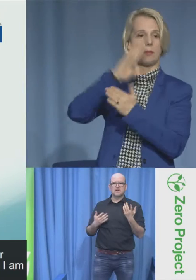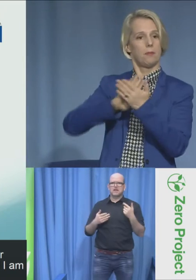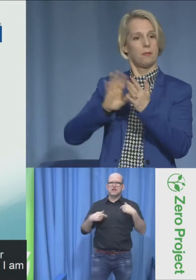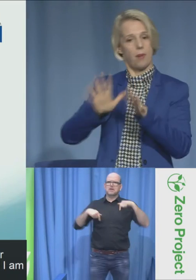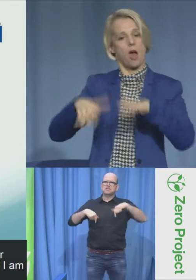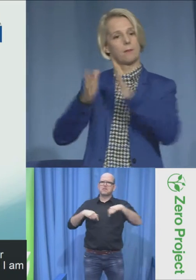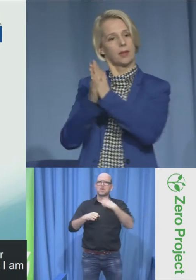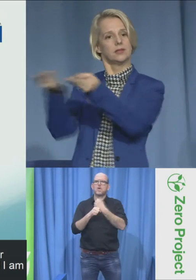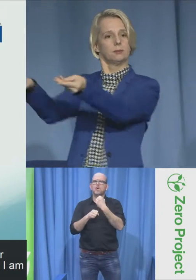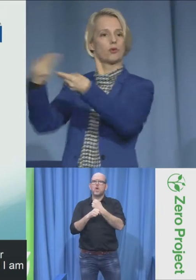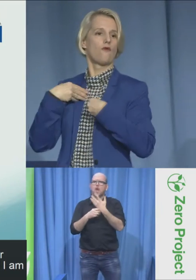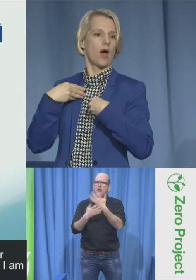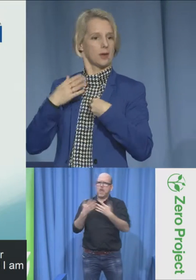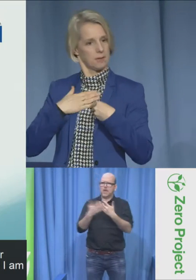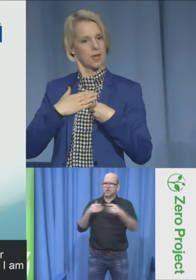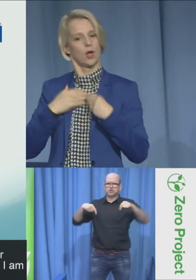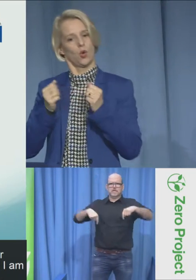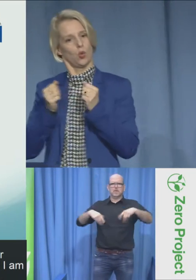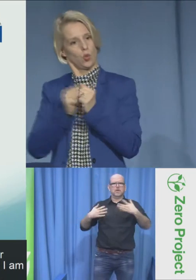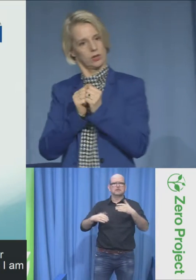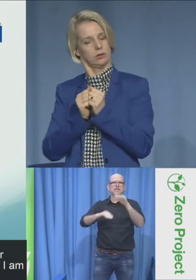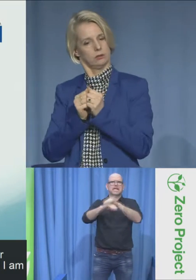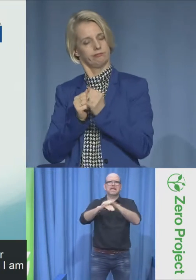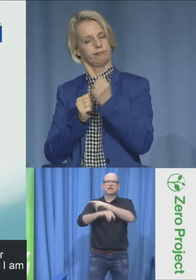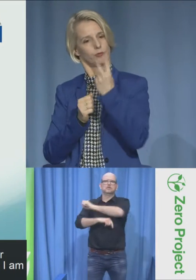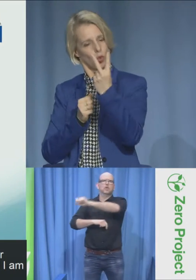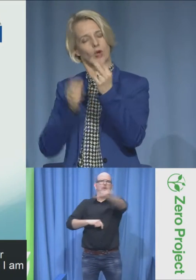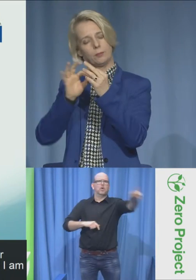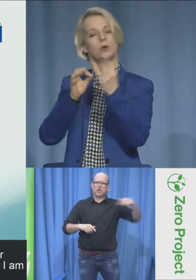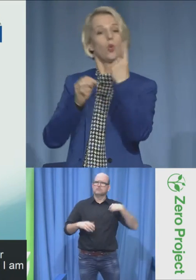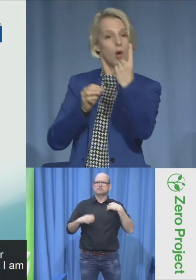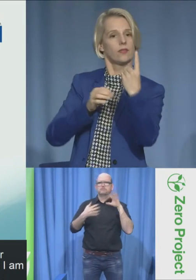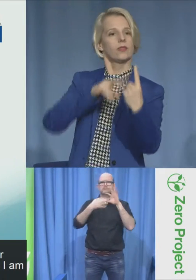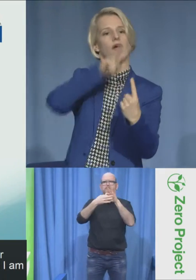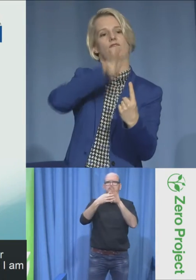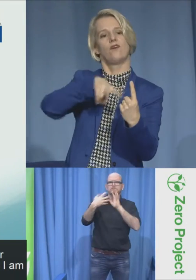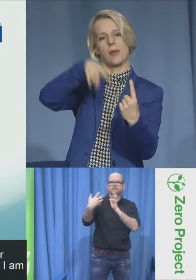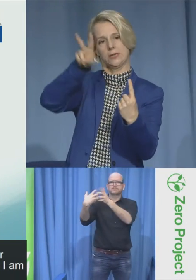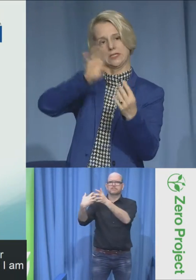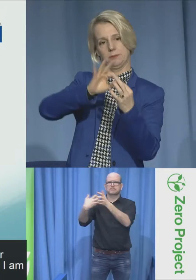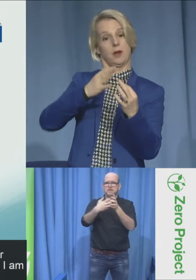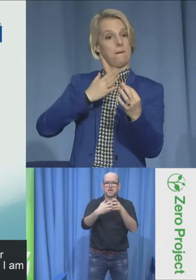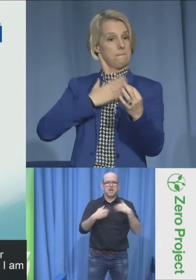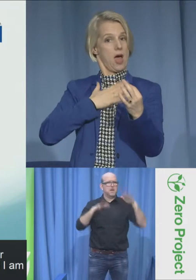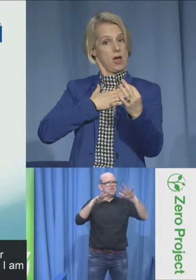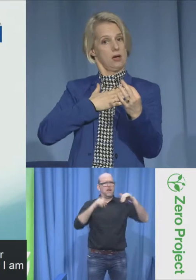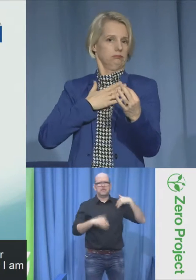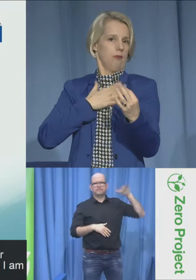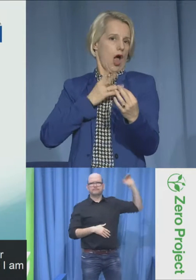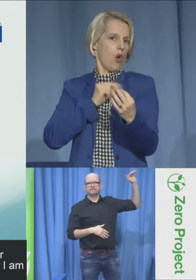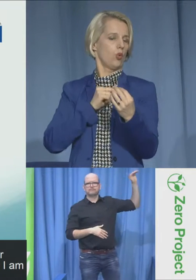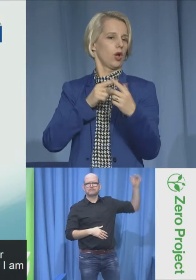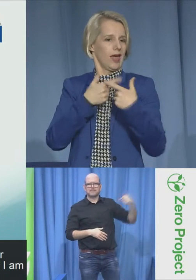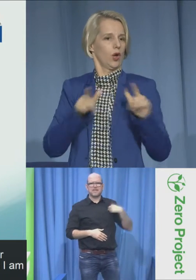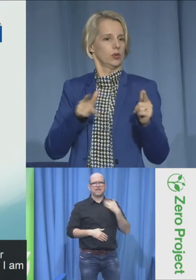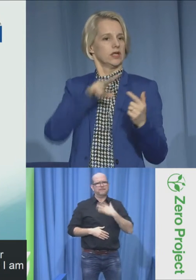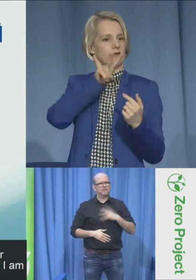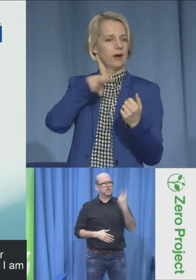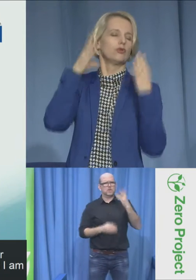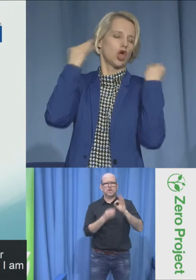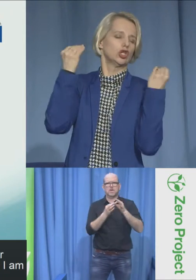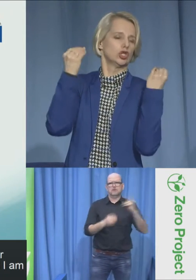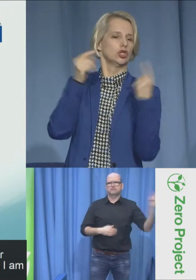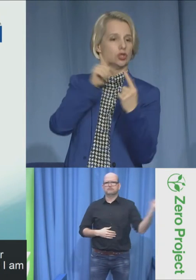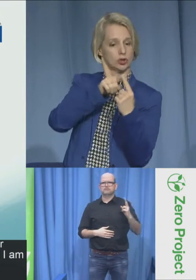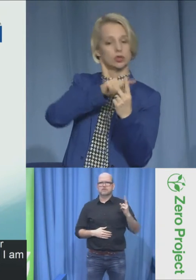English. So I ask parliament to provide me with two interpreters, a Flemish sign